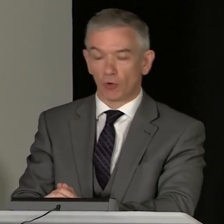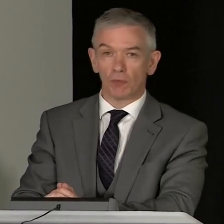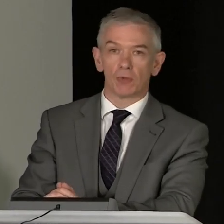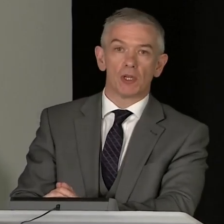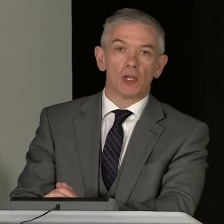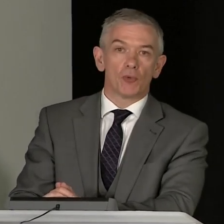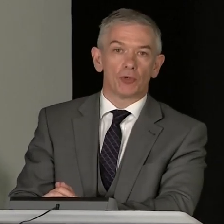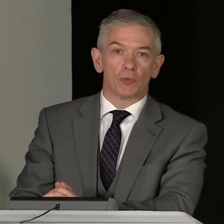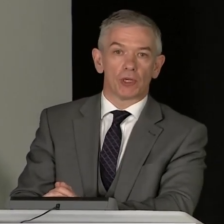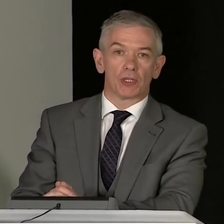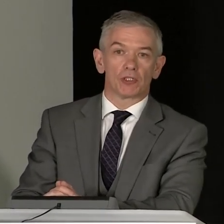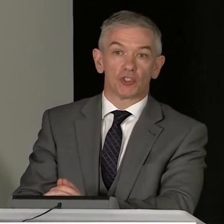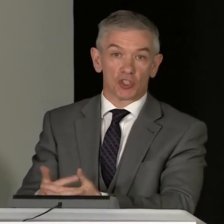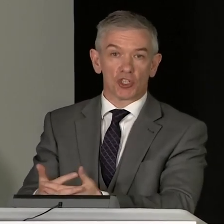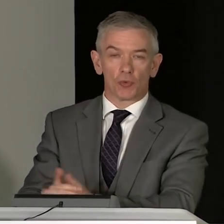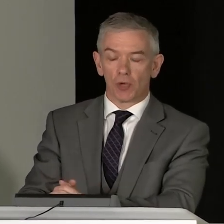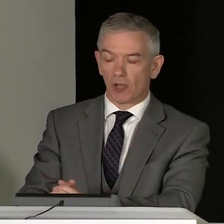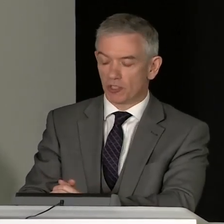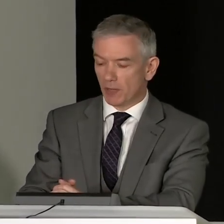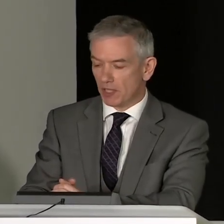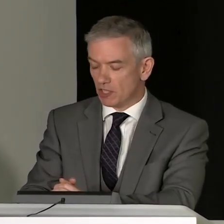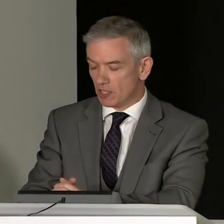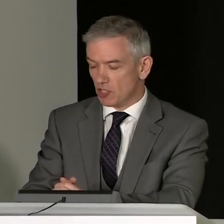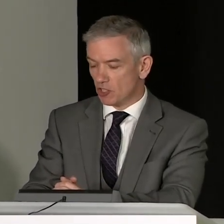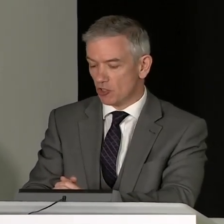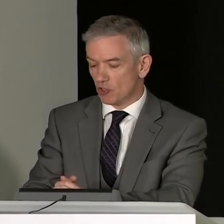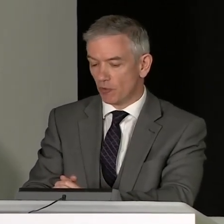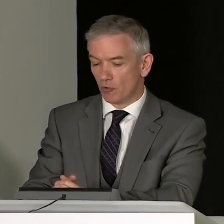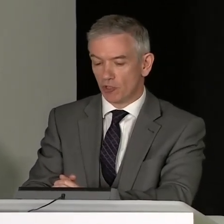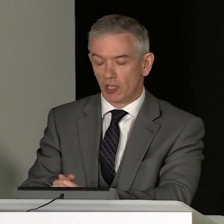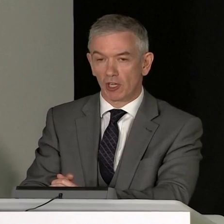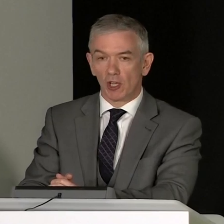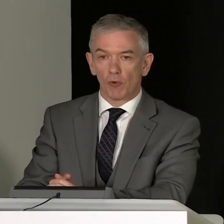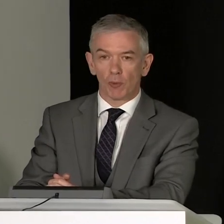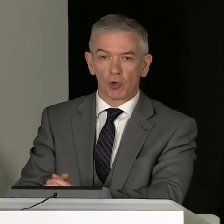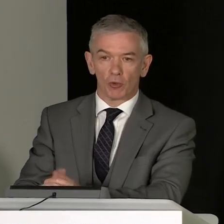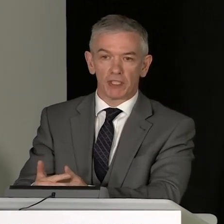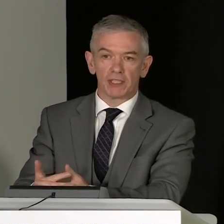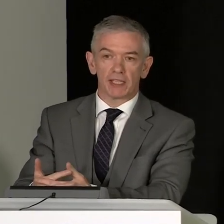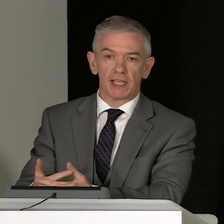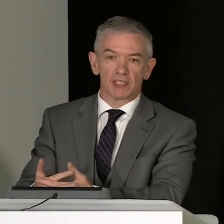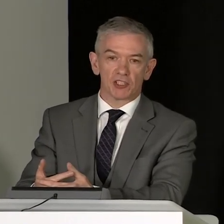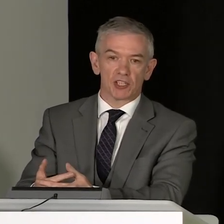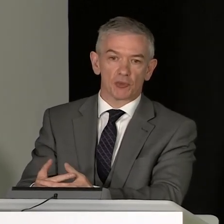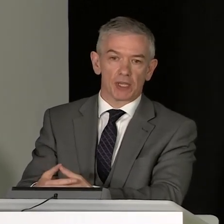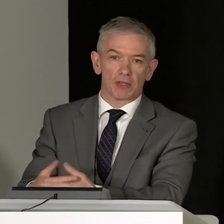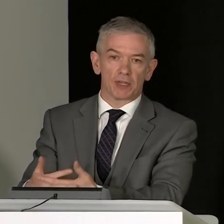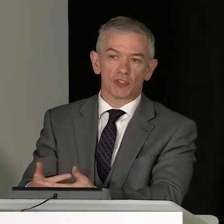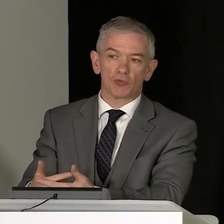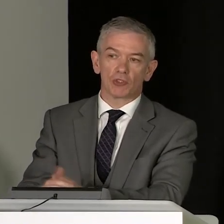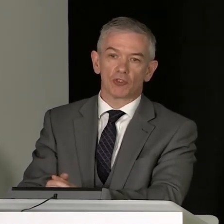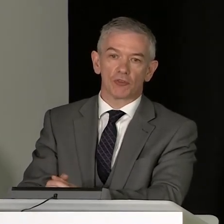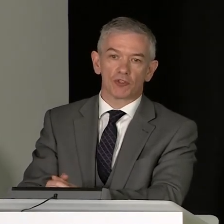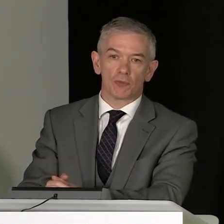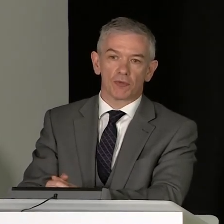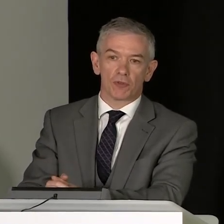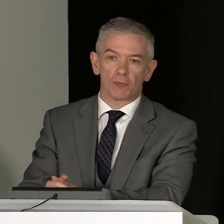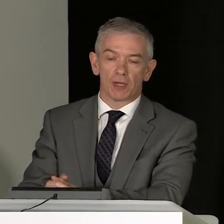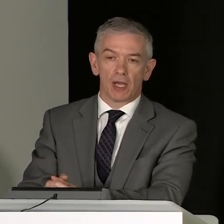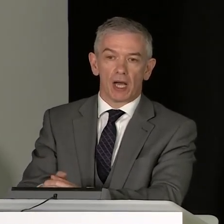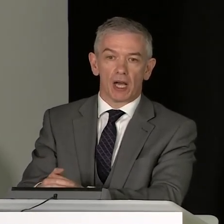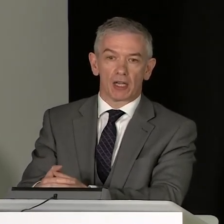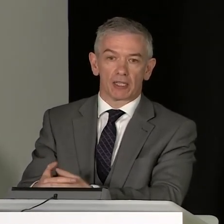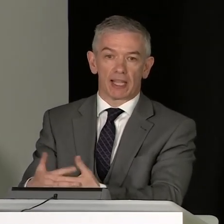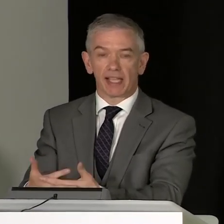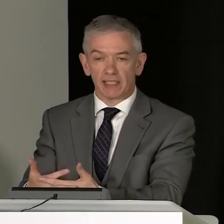from when we are judging how to make these decisions. So some of those are what we call lead indicators, things that we get advance notice of. Some of